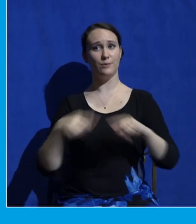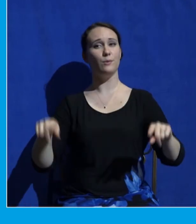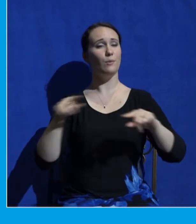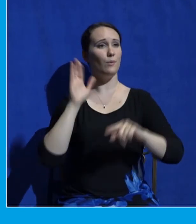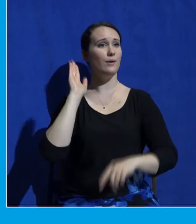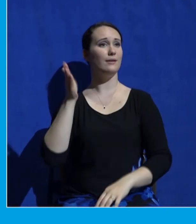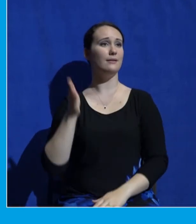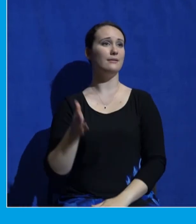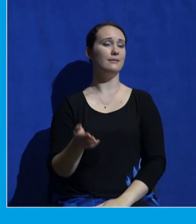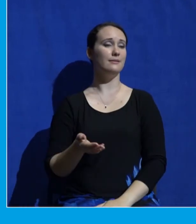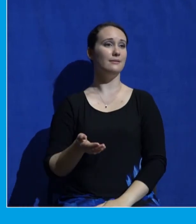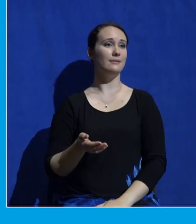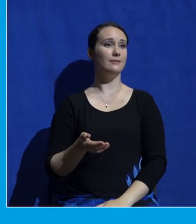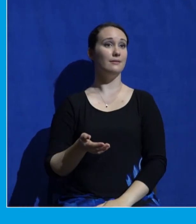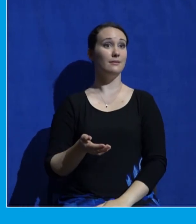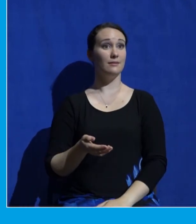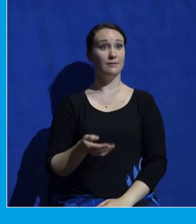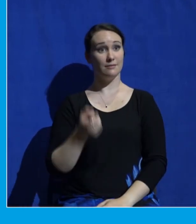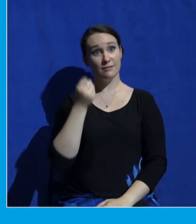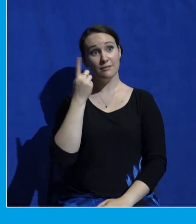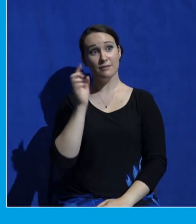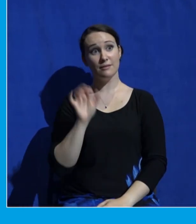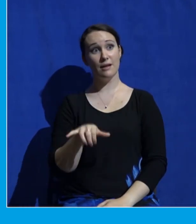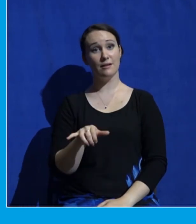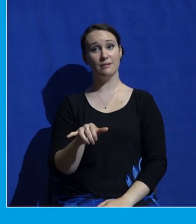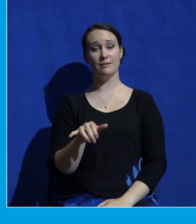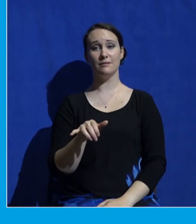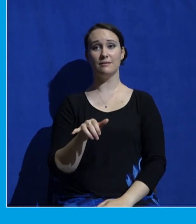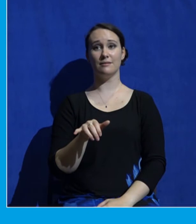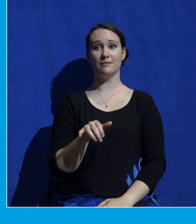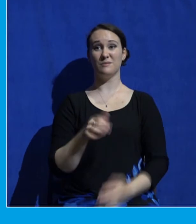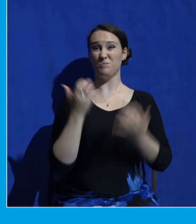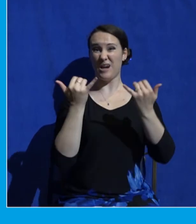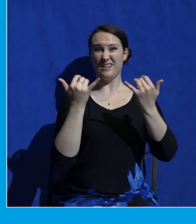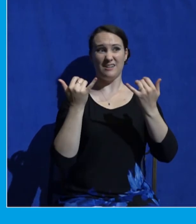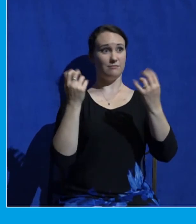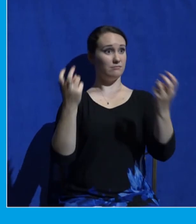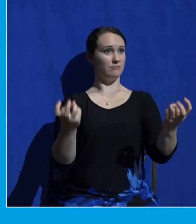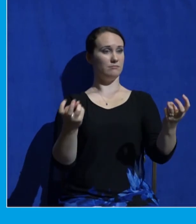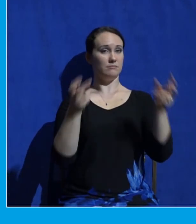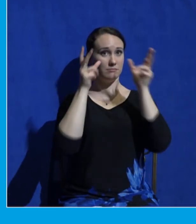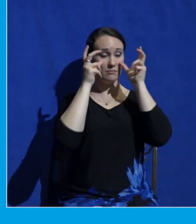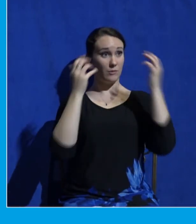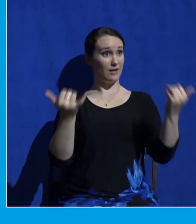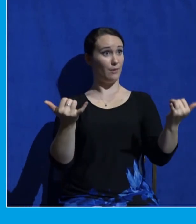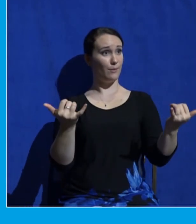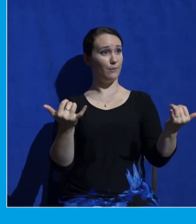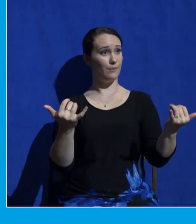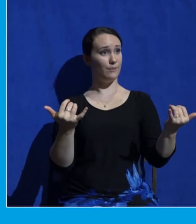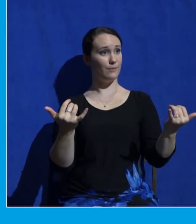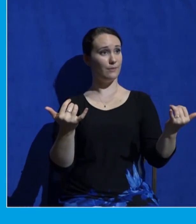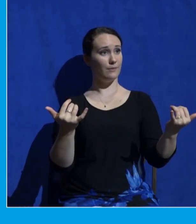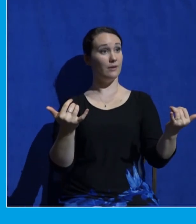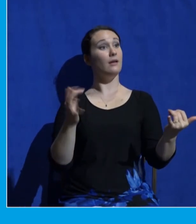and did you hear that right where you are sitting to trust in Jesus